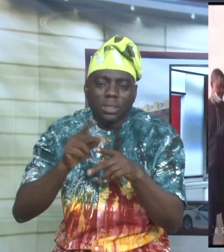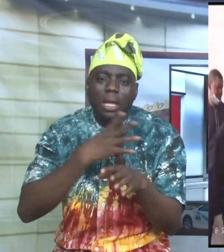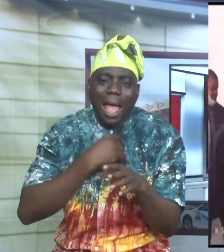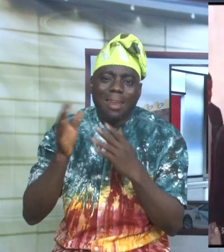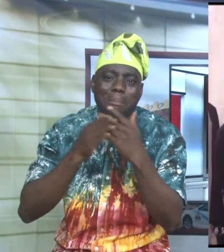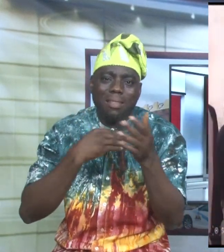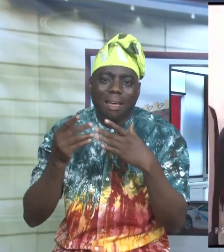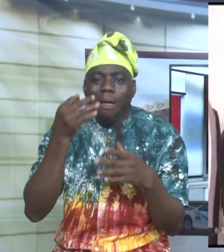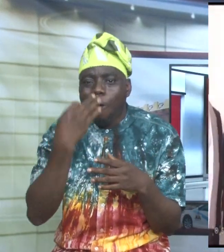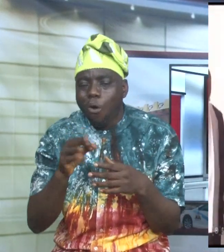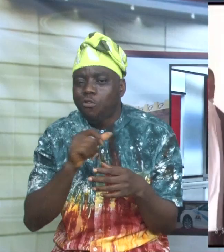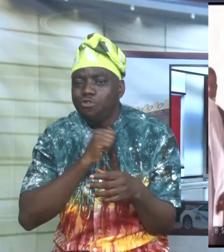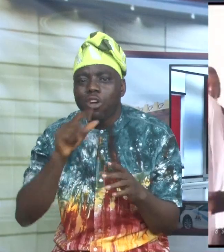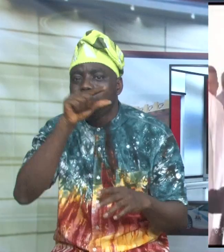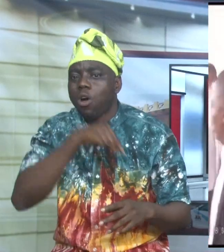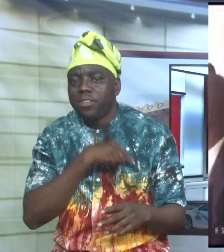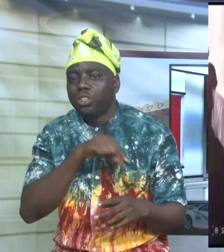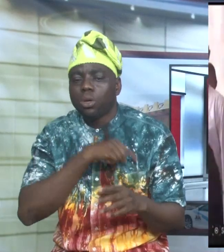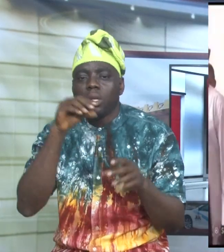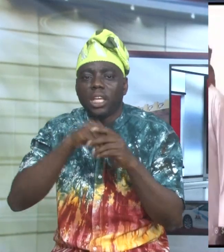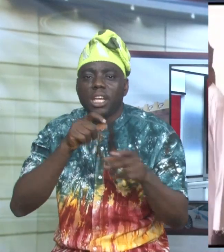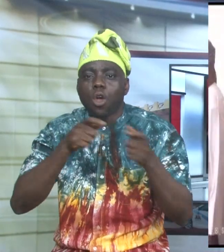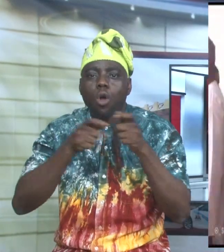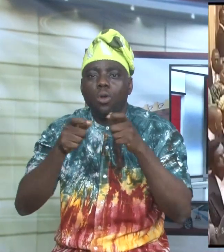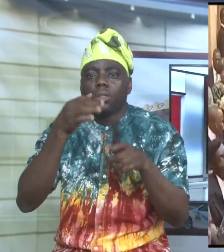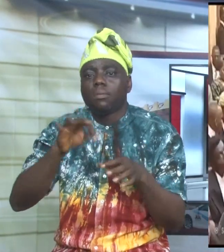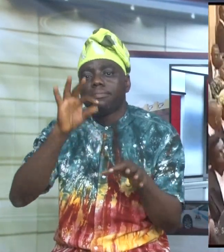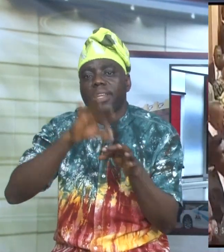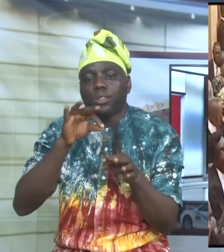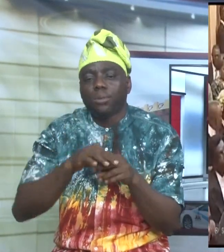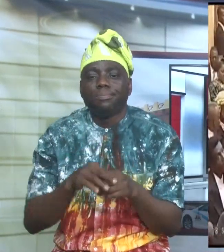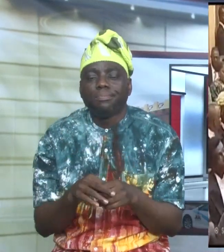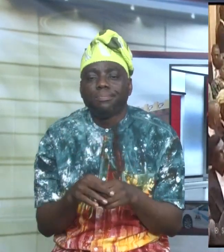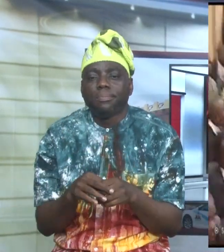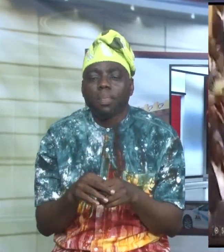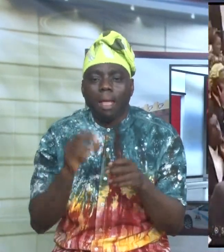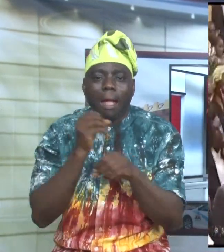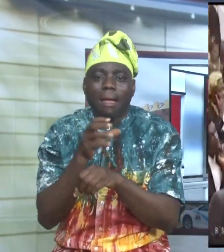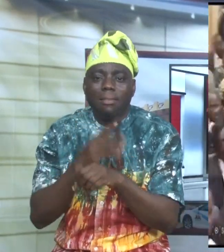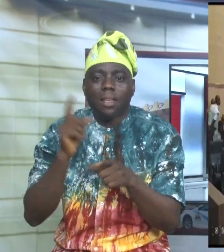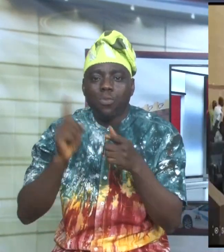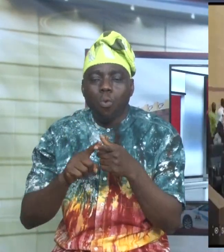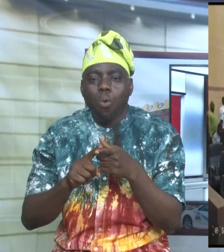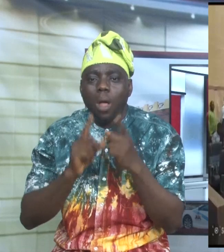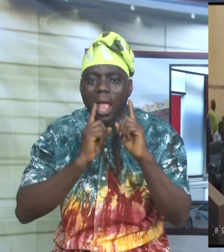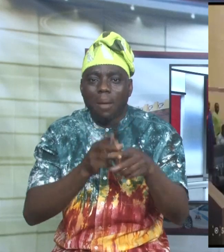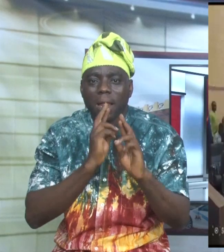of non-qualification in the conduct of the election. Cancelled to the appellant, Chris Uche-san